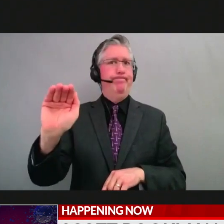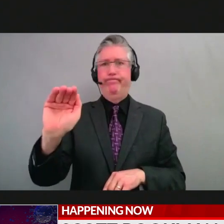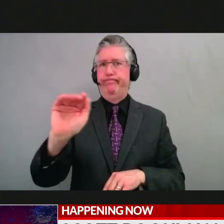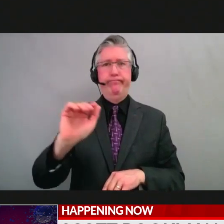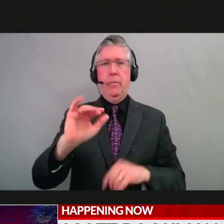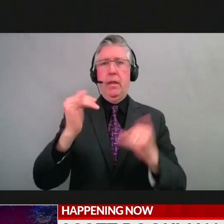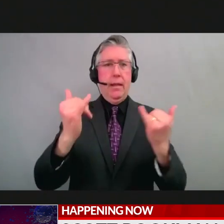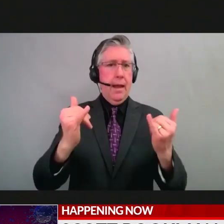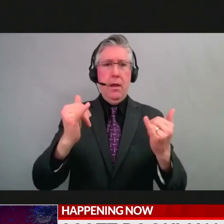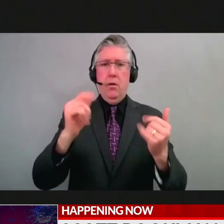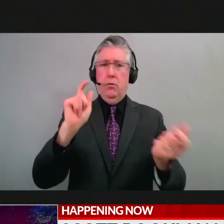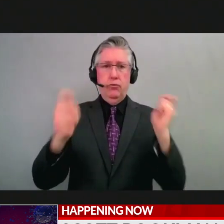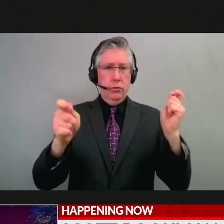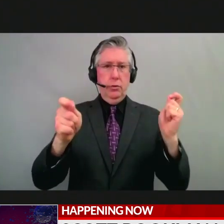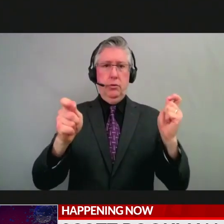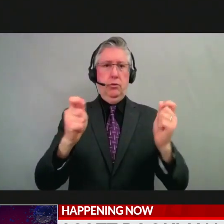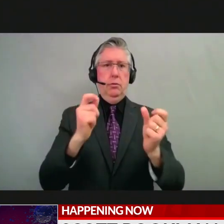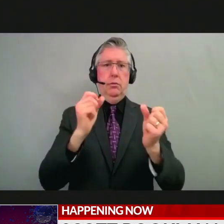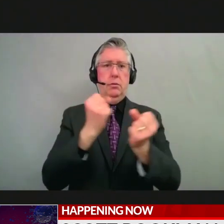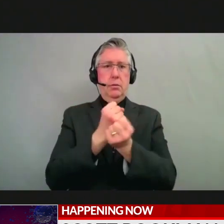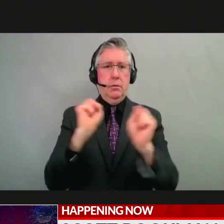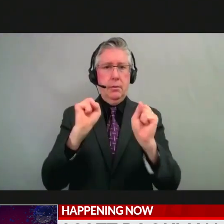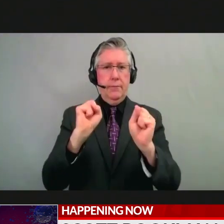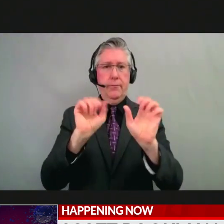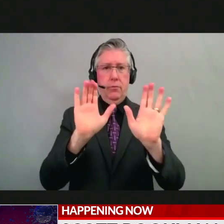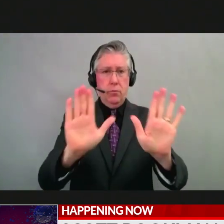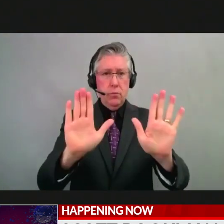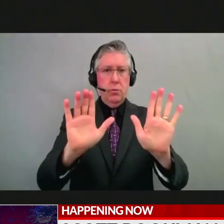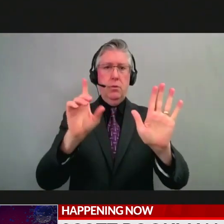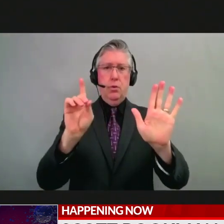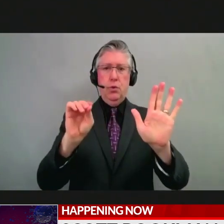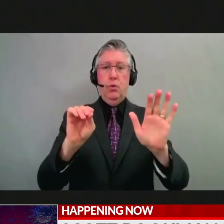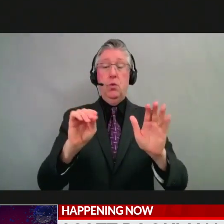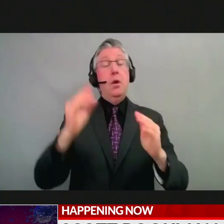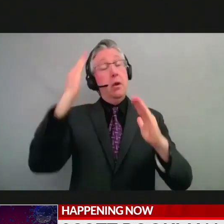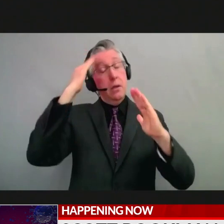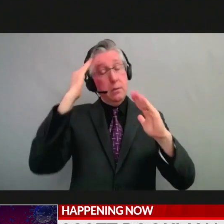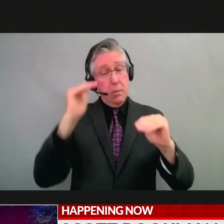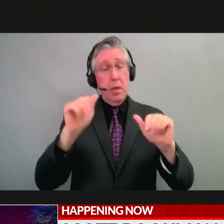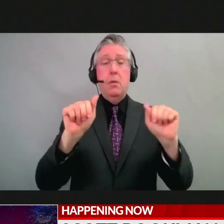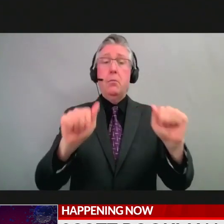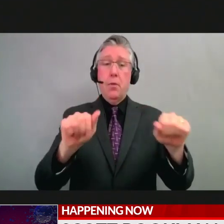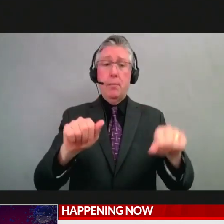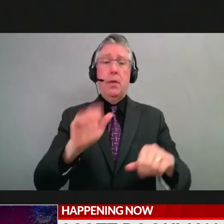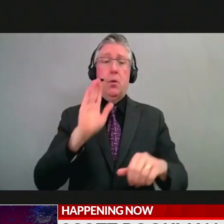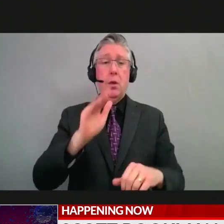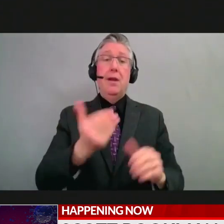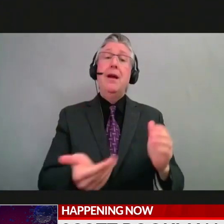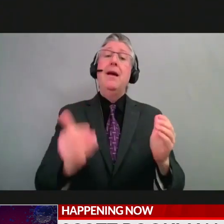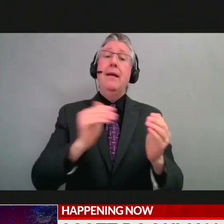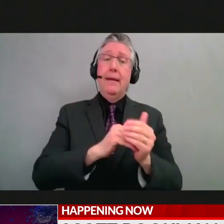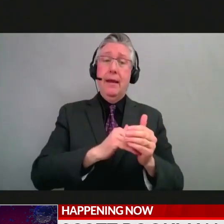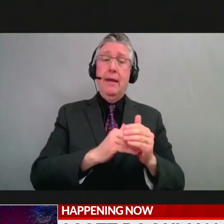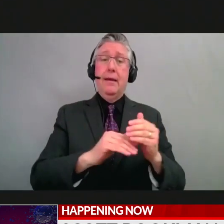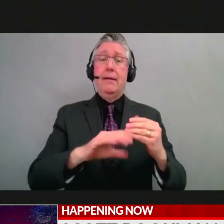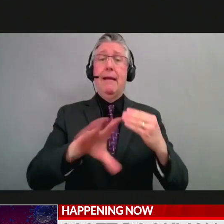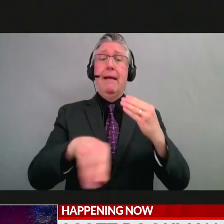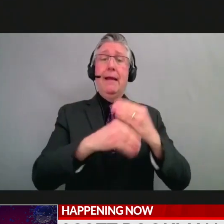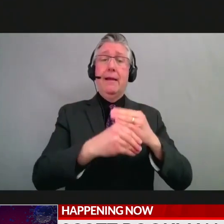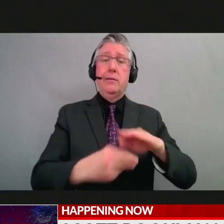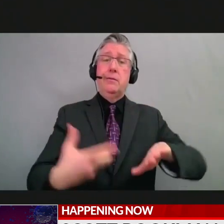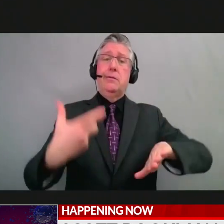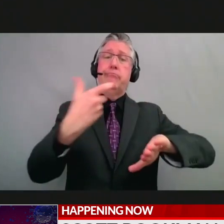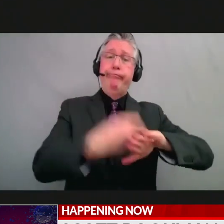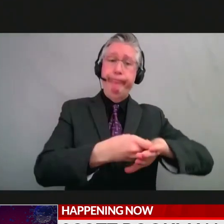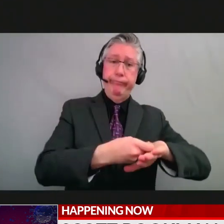It is likely that we will need to do additional doses of the vaccine. You know, will we come to a point where we need to put more masks